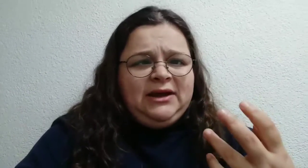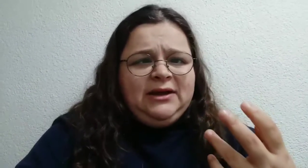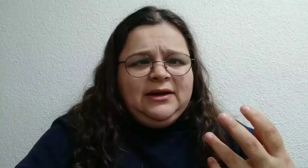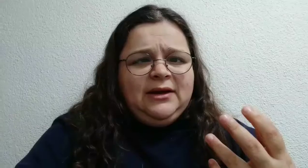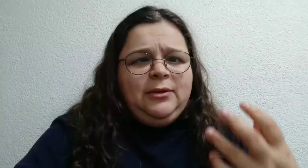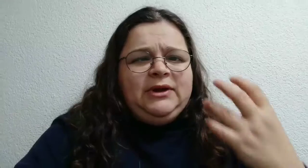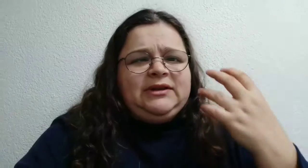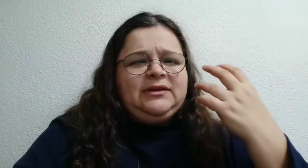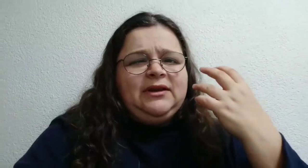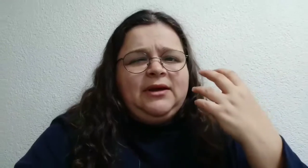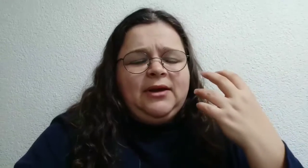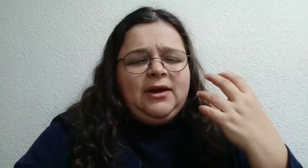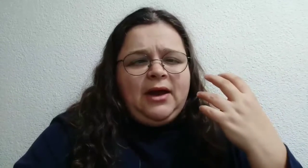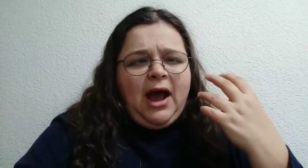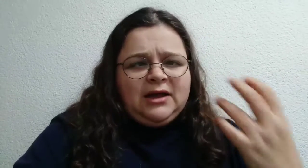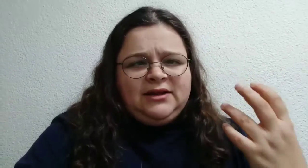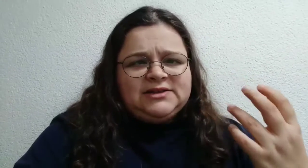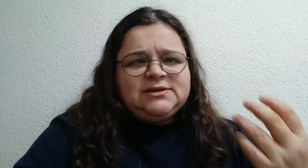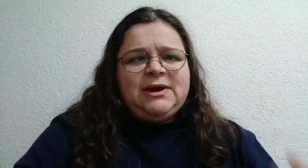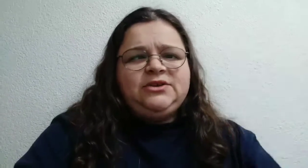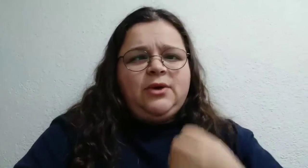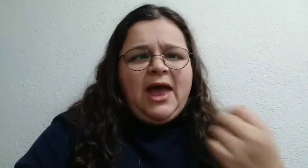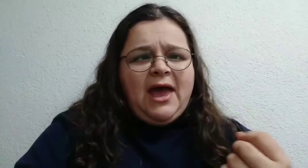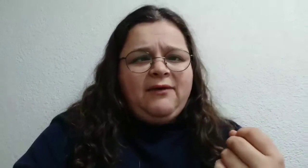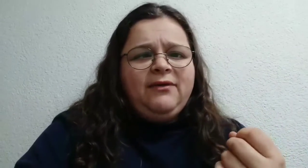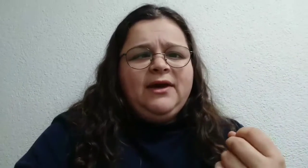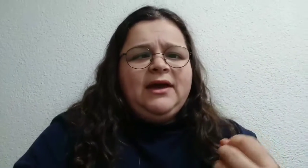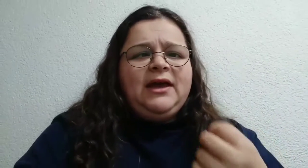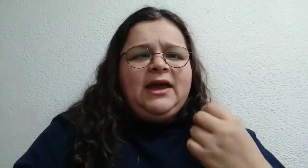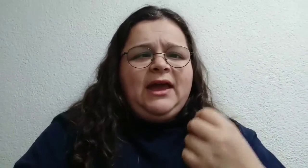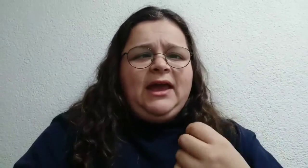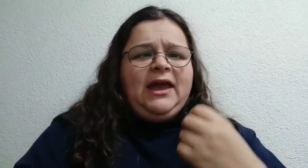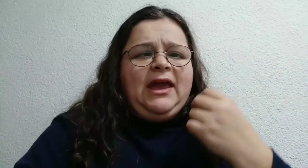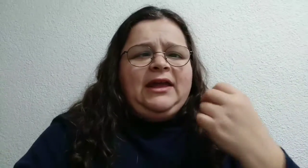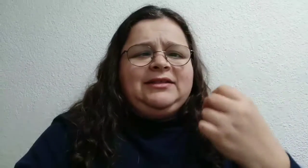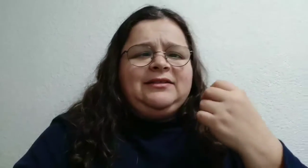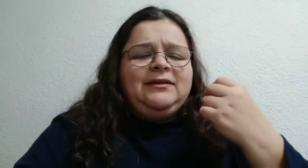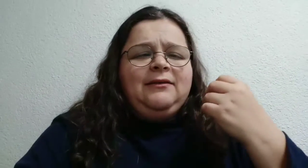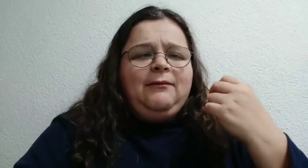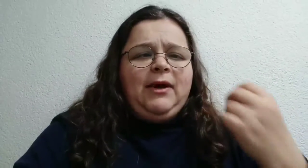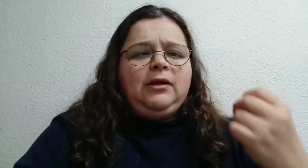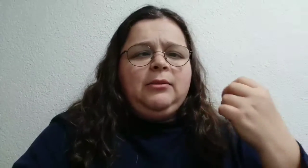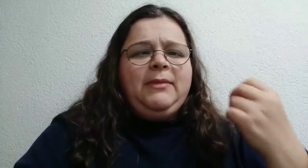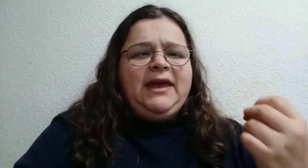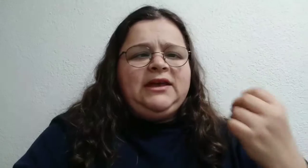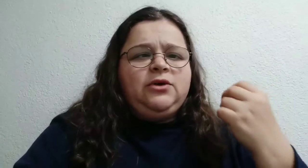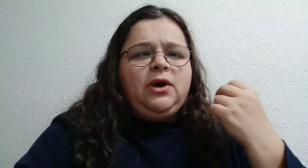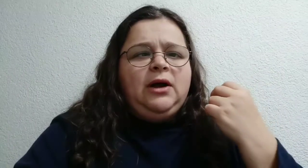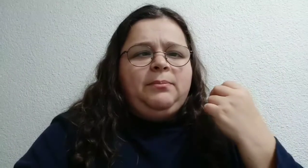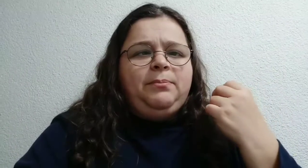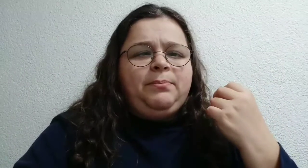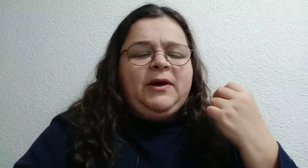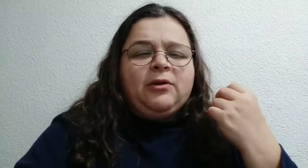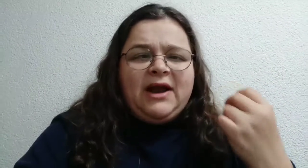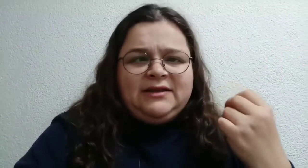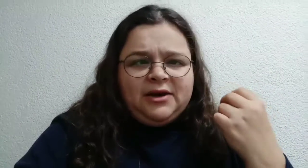with others what you have, it will make you a greater